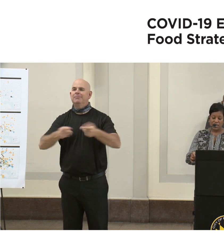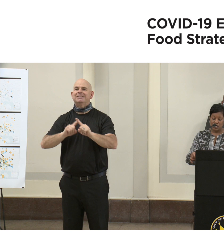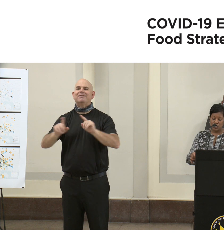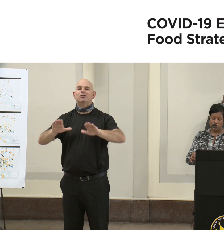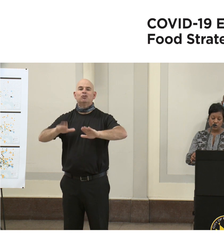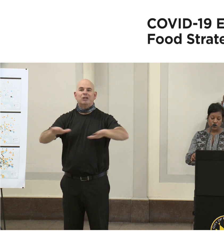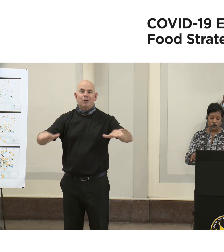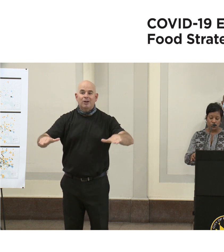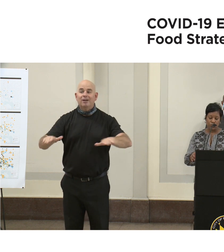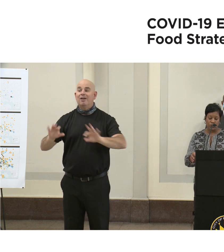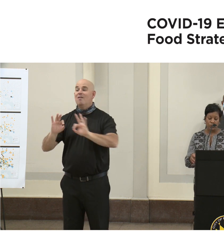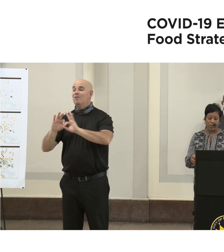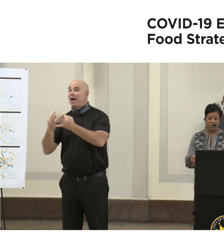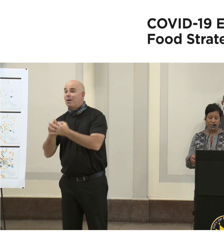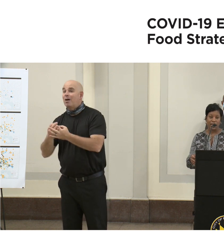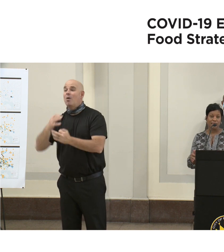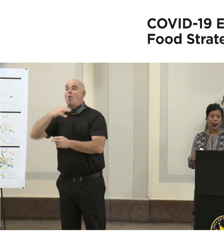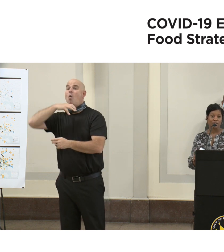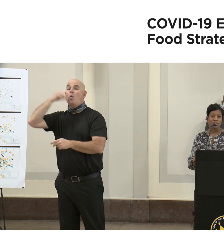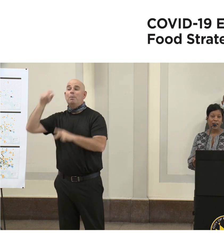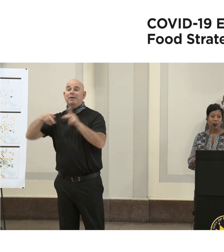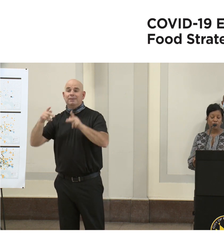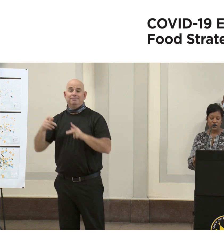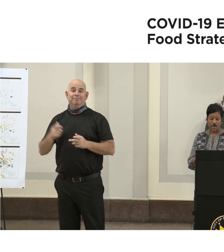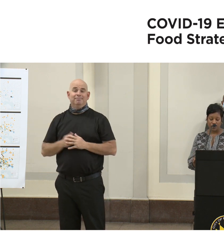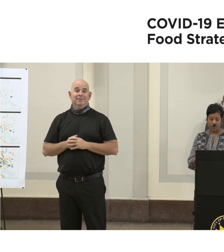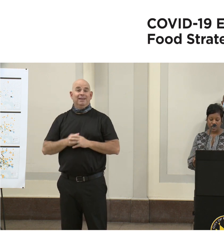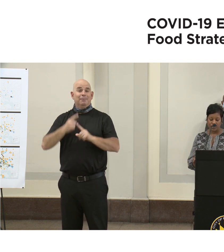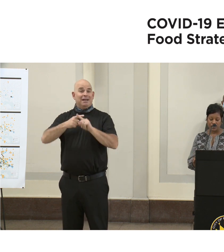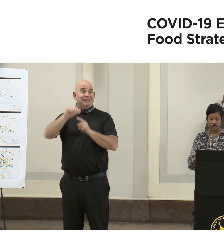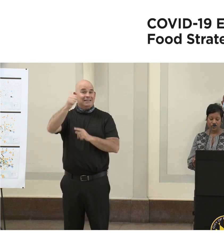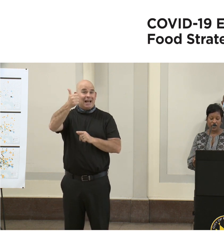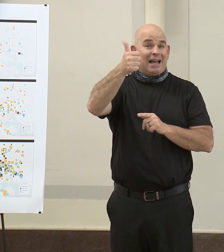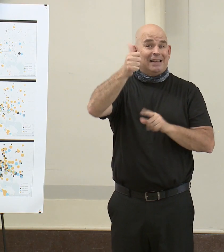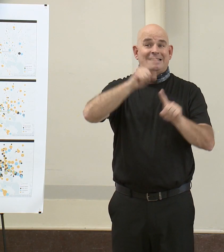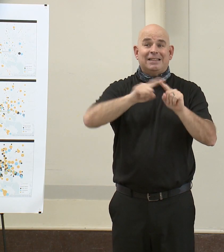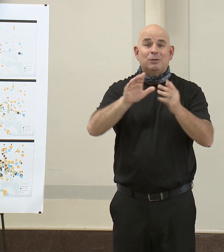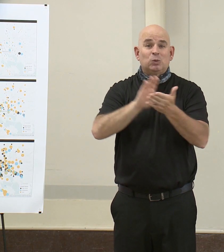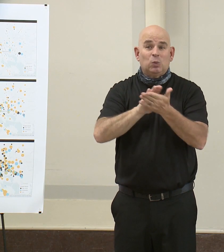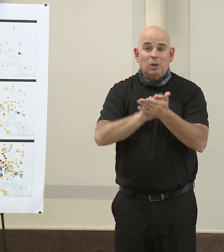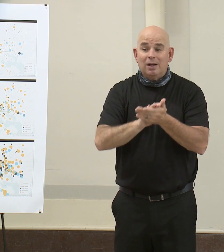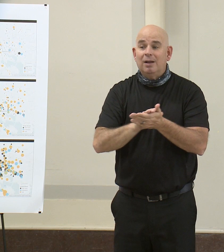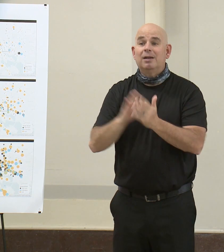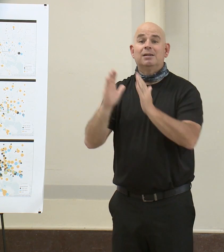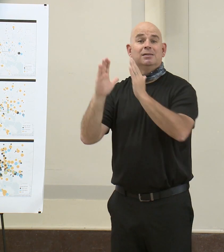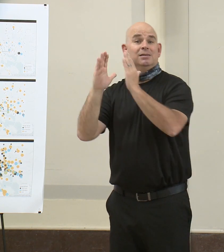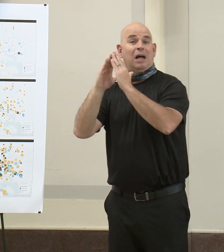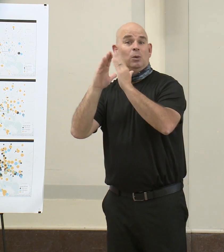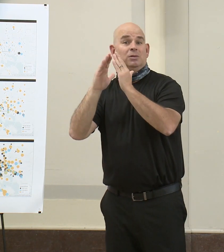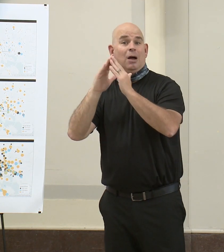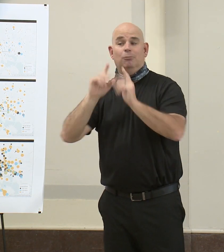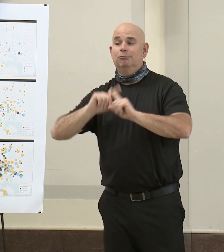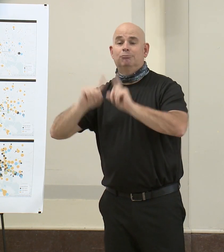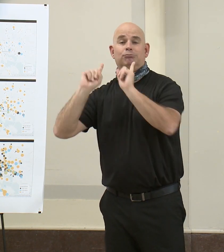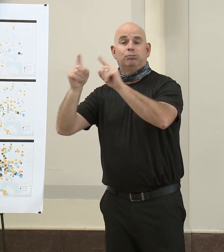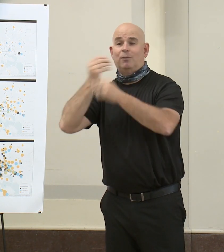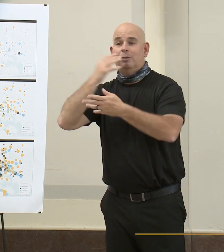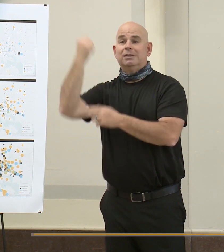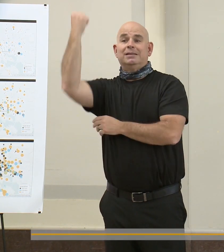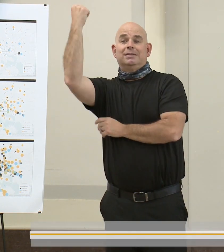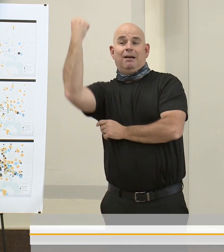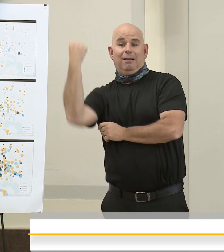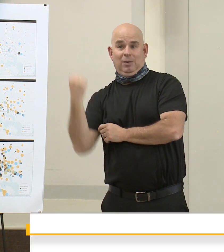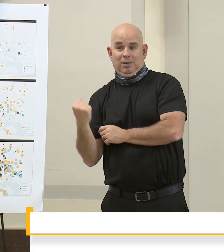at 10 schools during the week and downtown on Saturdays. This Saturday, World Central Kitchen will